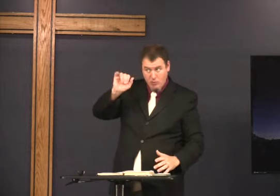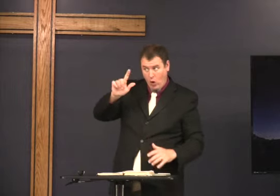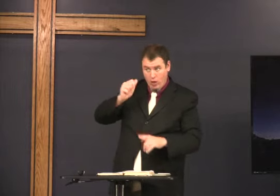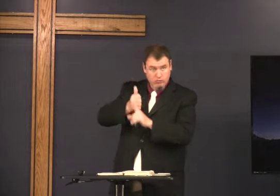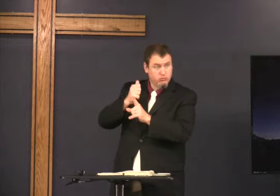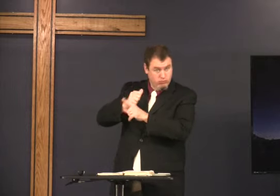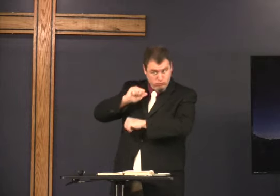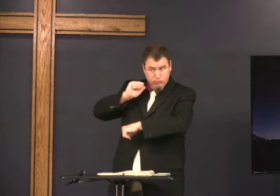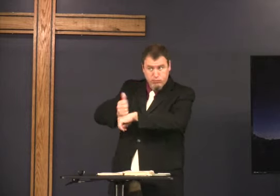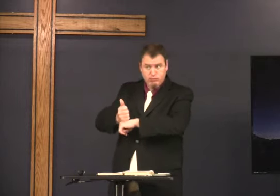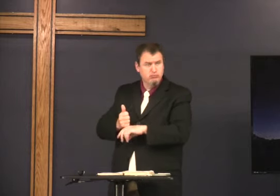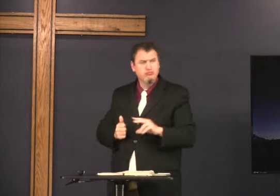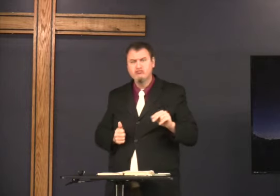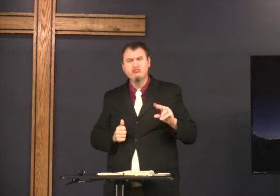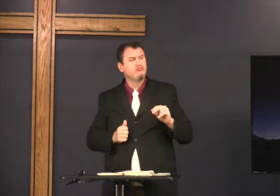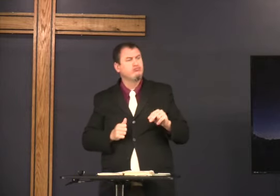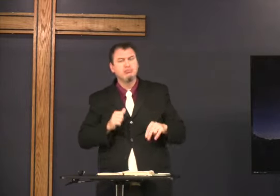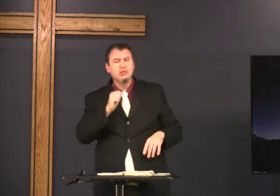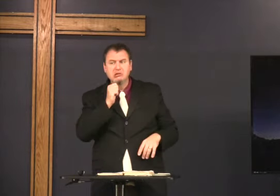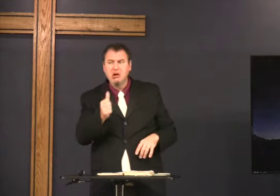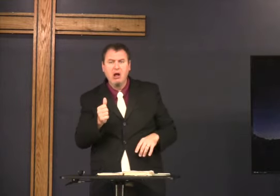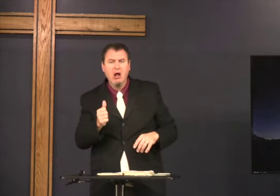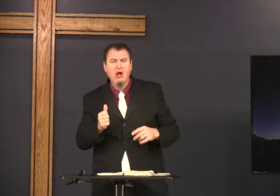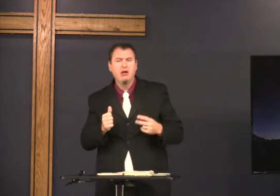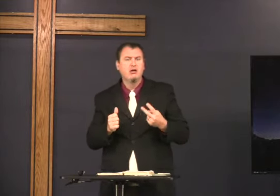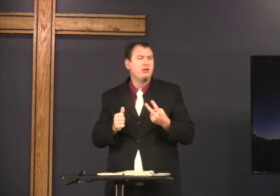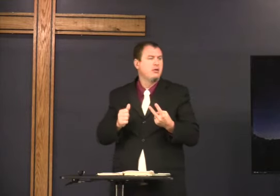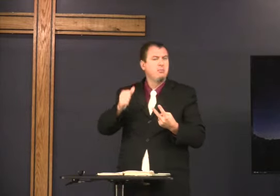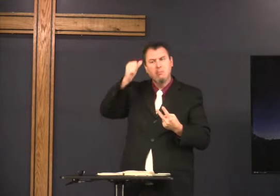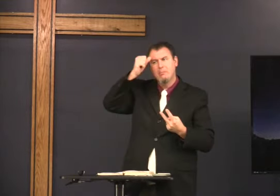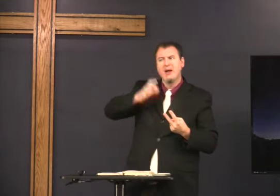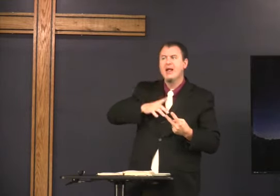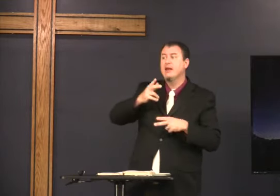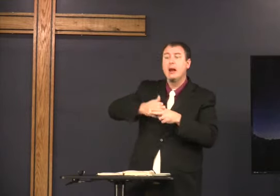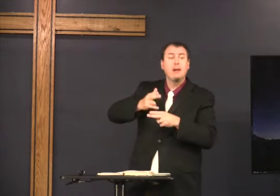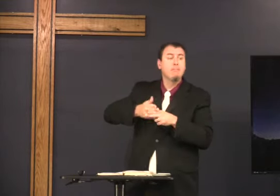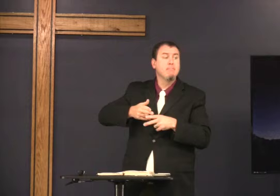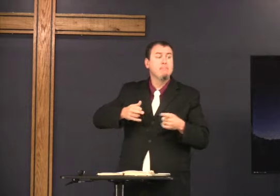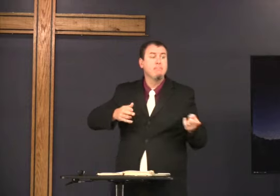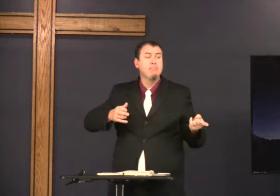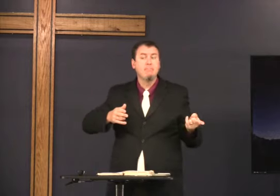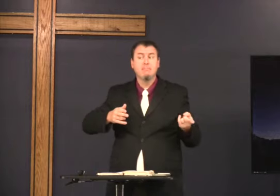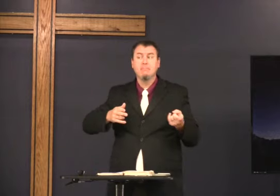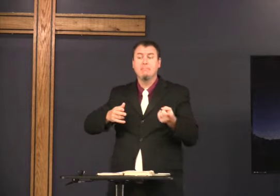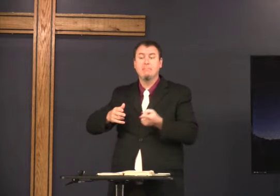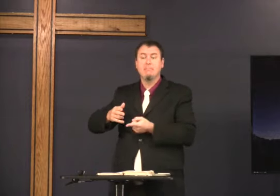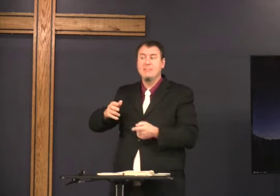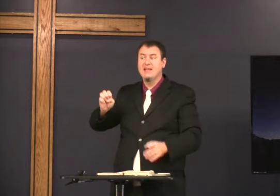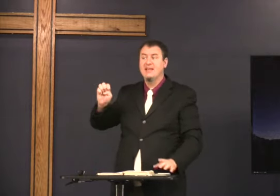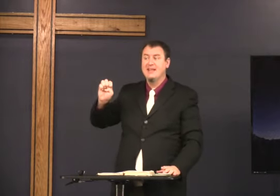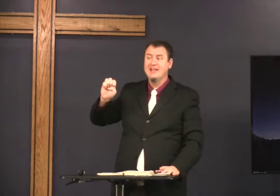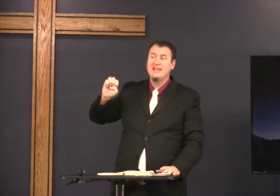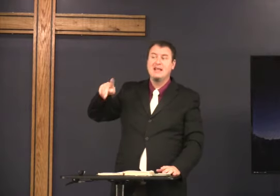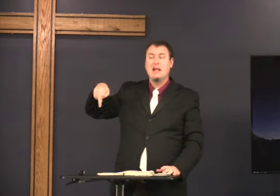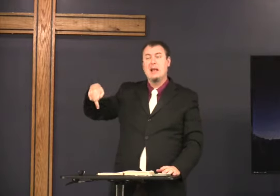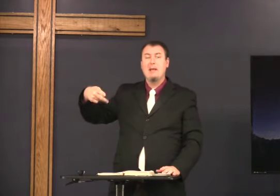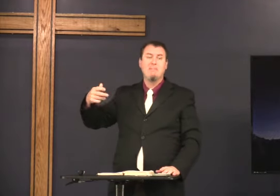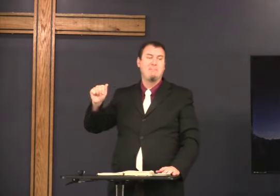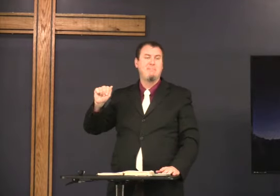established, that he established it himself, no, there was a man named what? He's